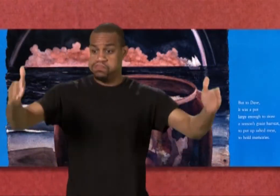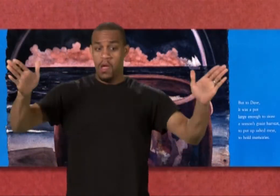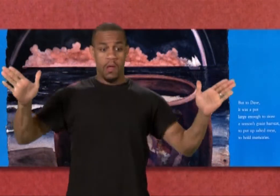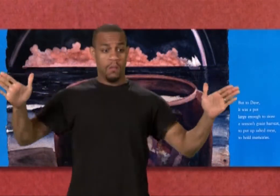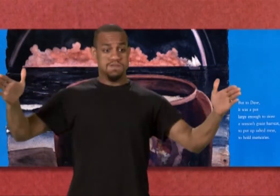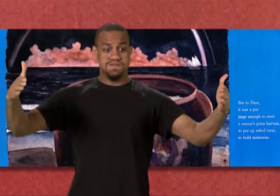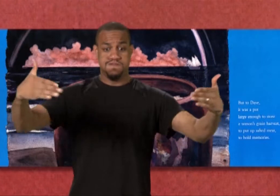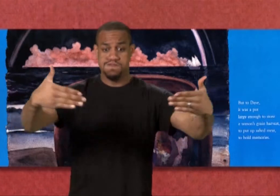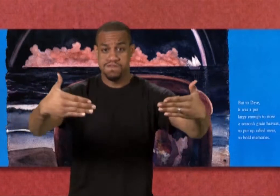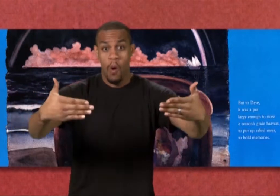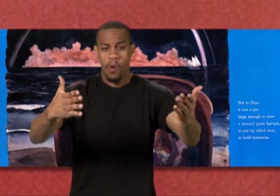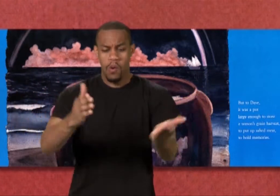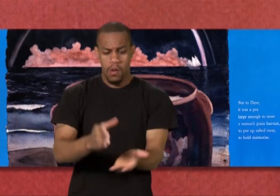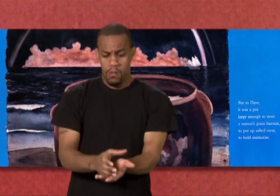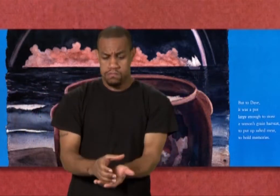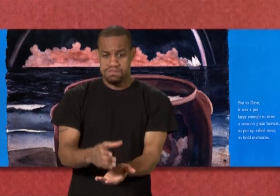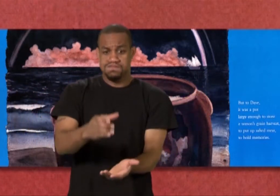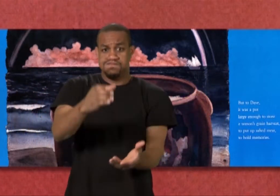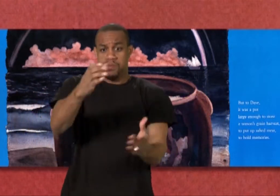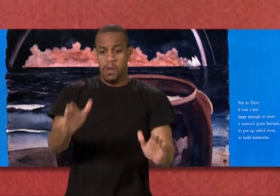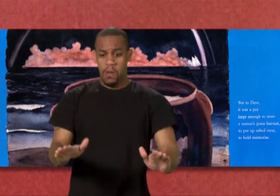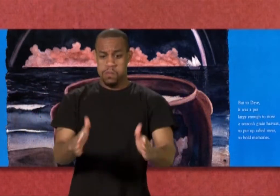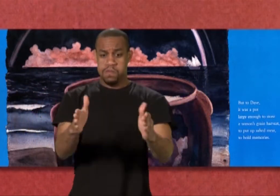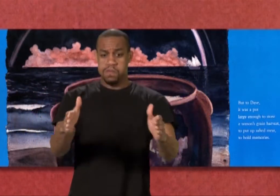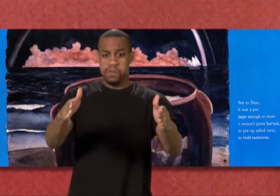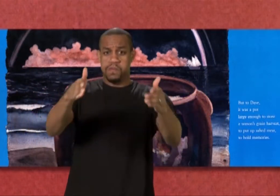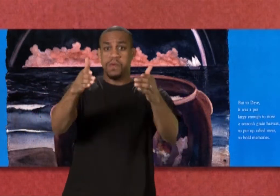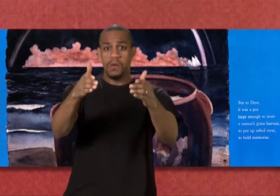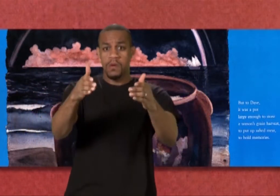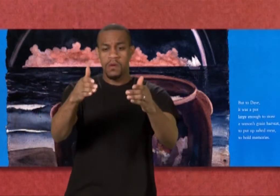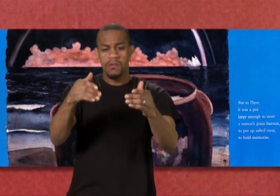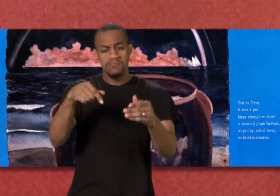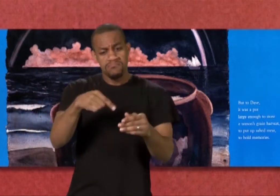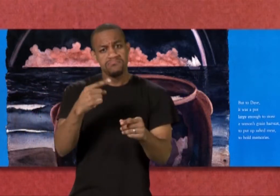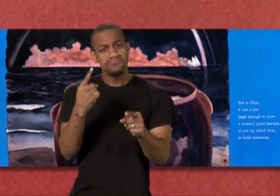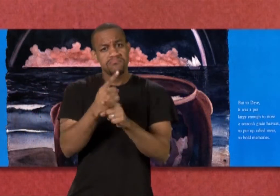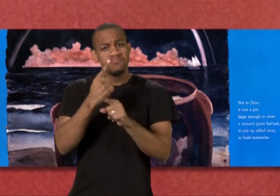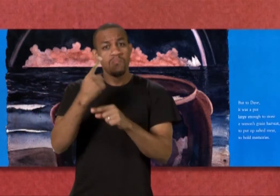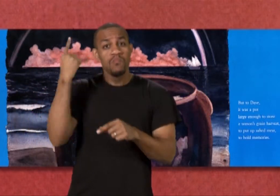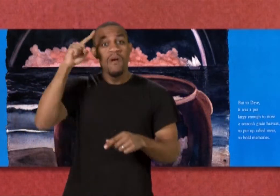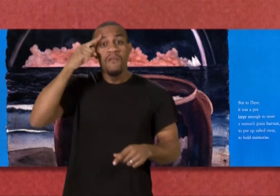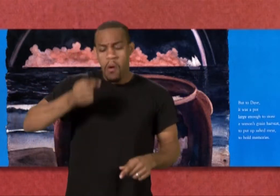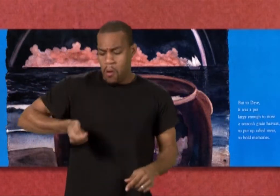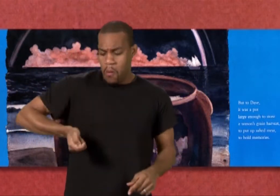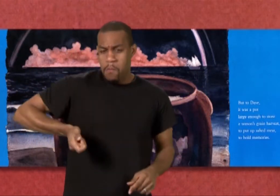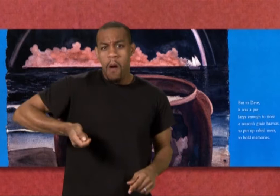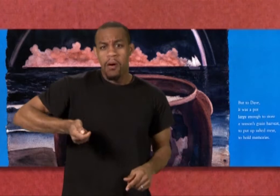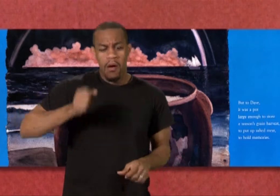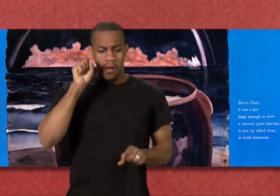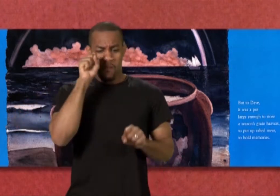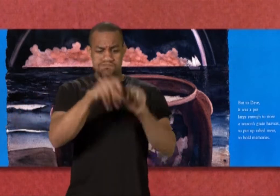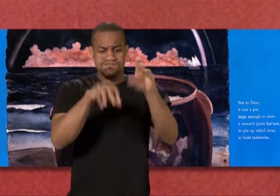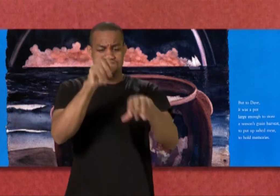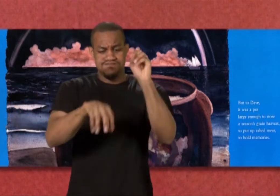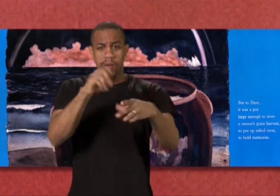To us, it is just a pot, round and tall. Good for keeping marbles or fresh cut flowers.